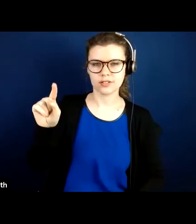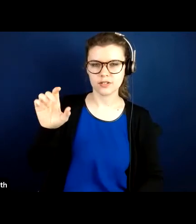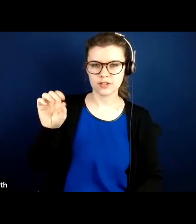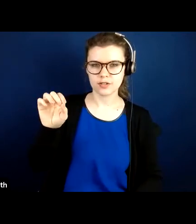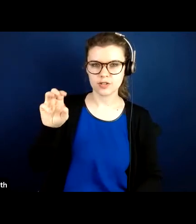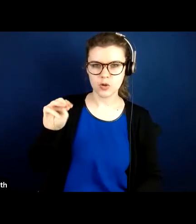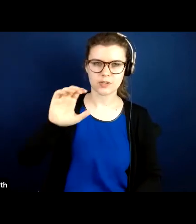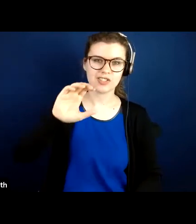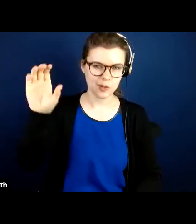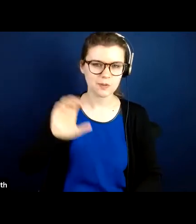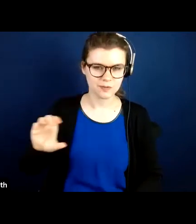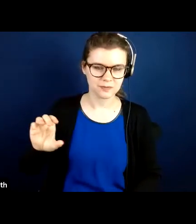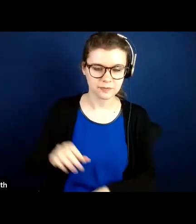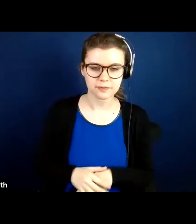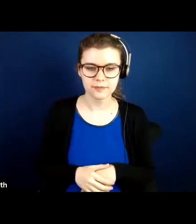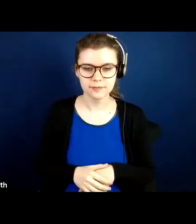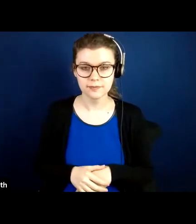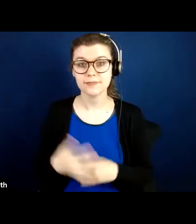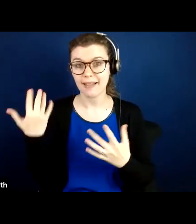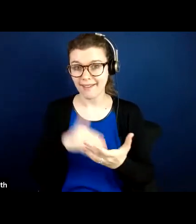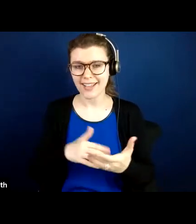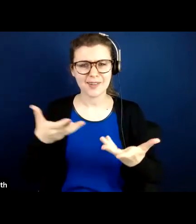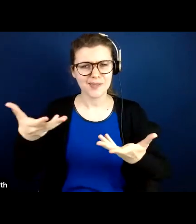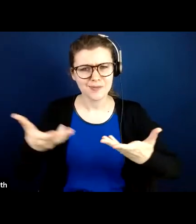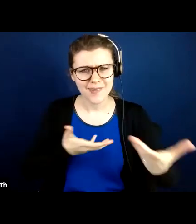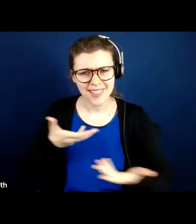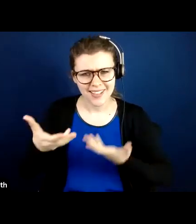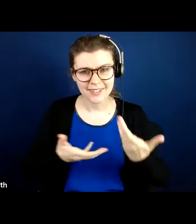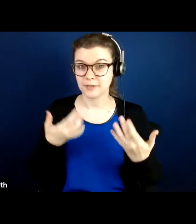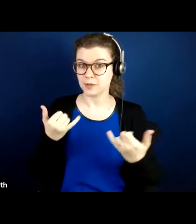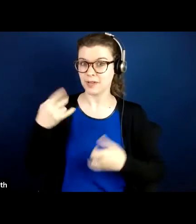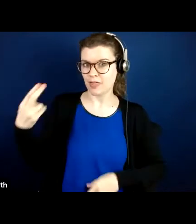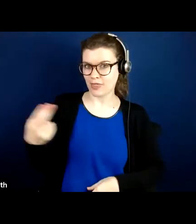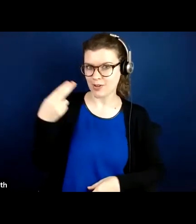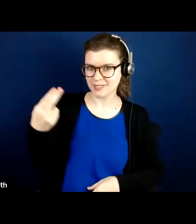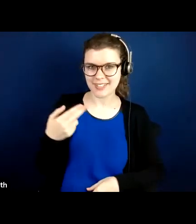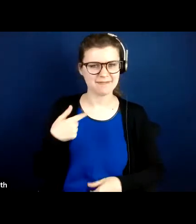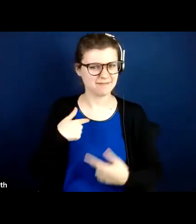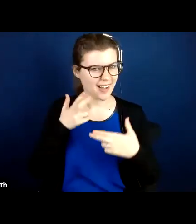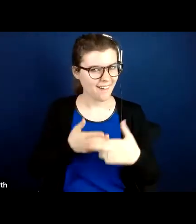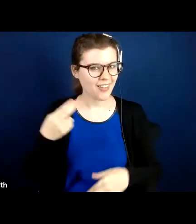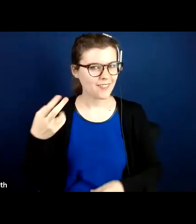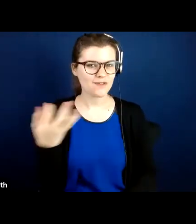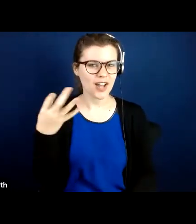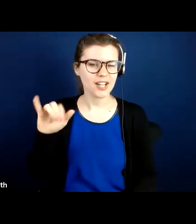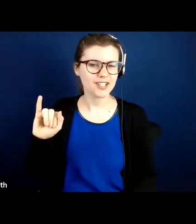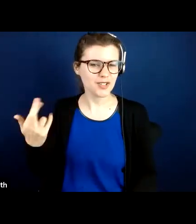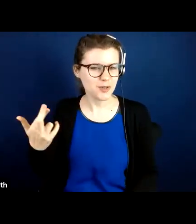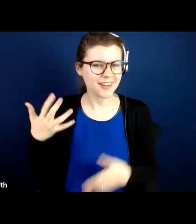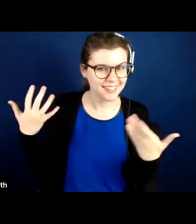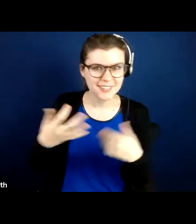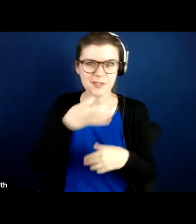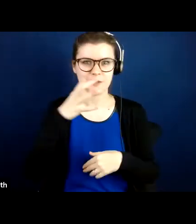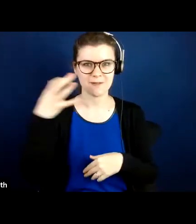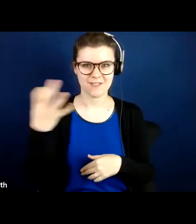And I would like to say just once again, welcome. It's Thursday, what I like to call Friday Junior. So thank you so much for